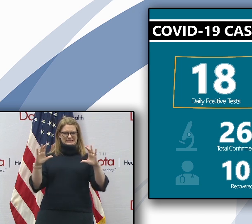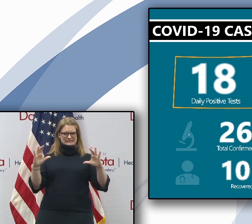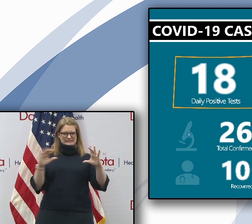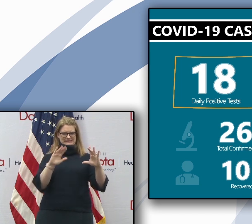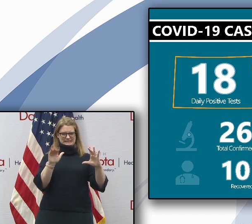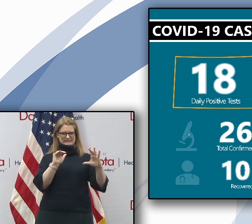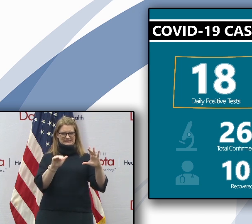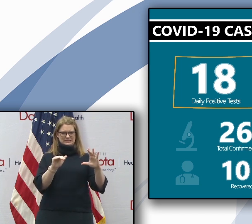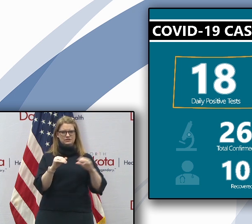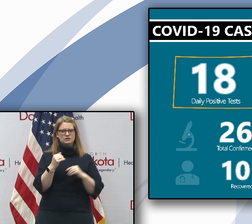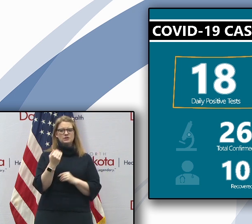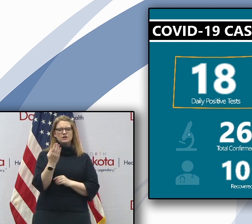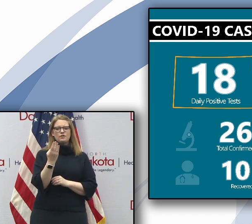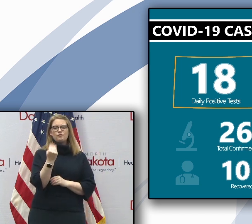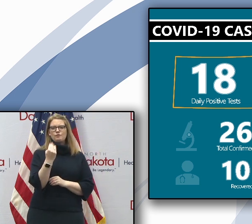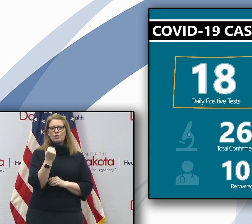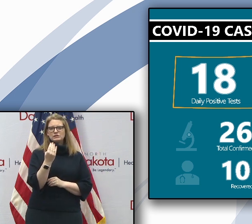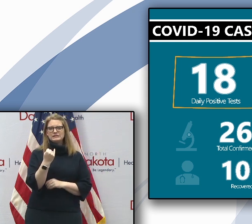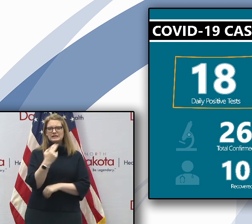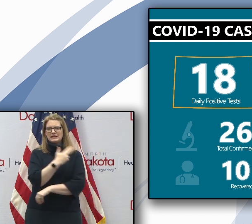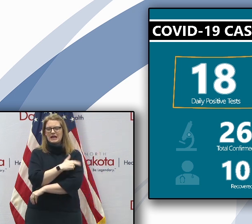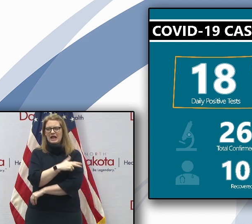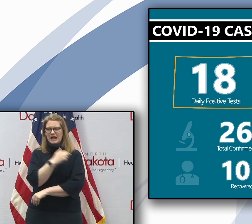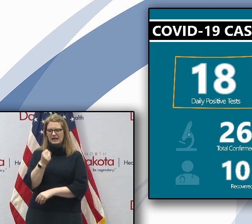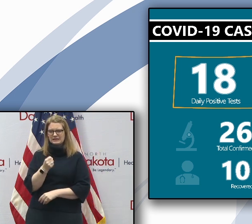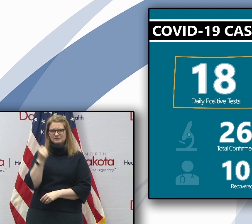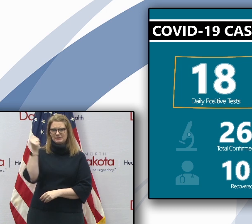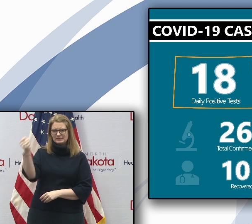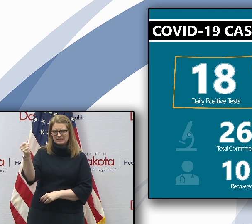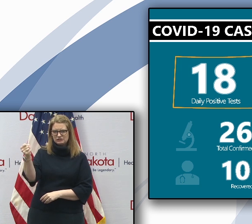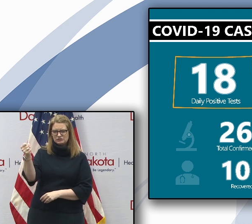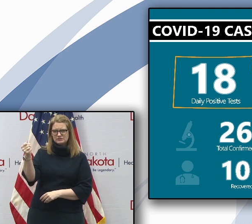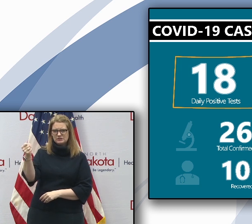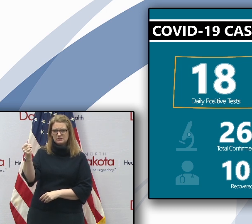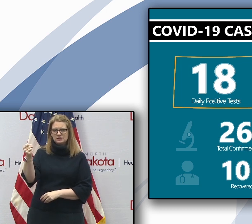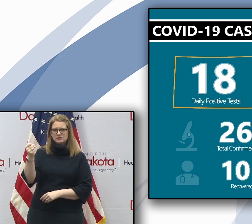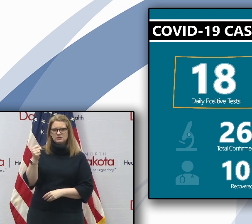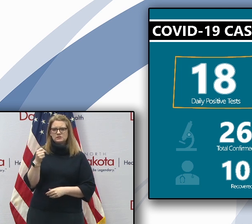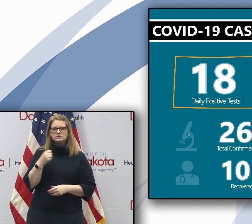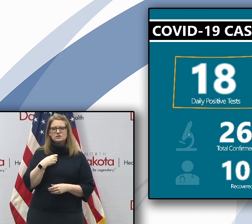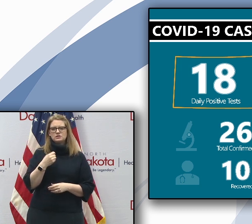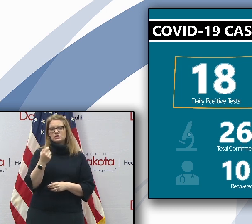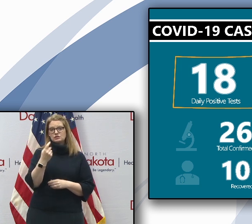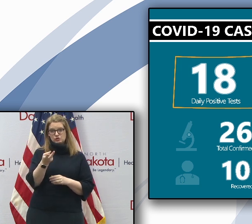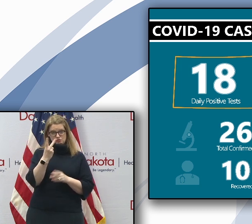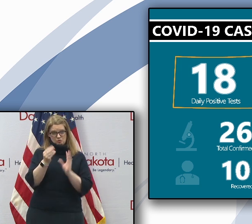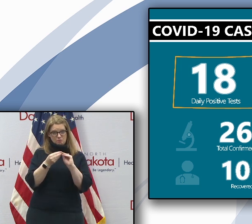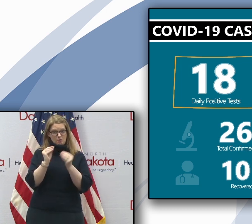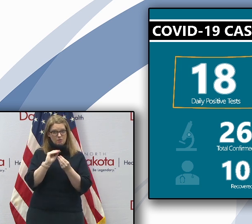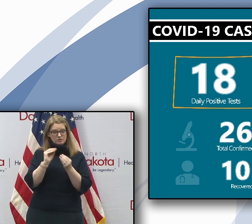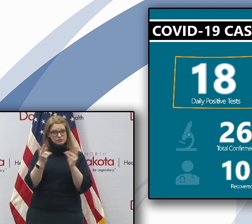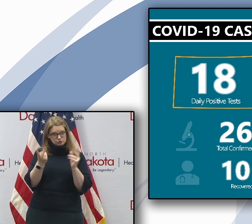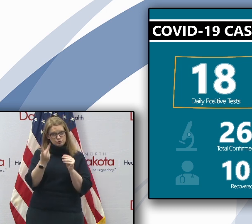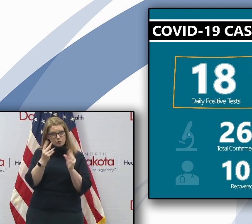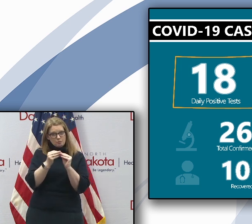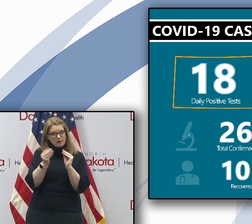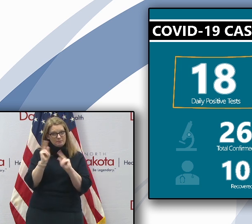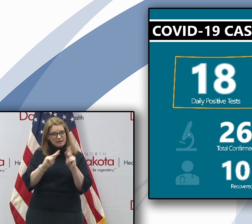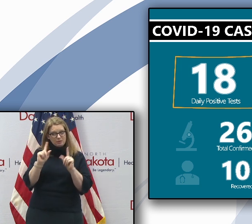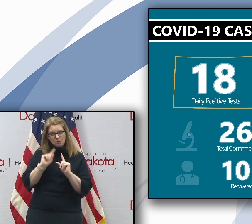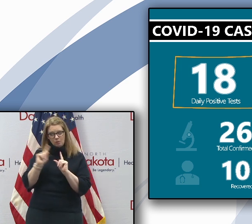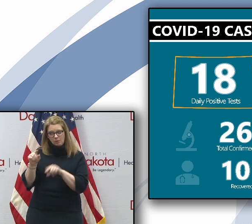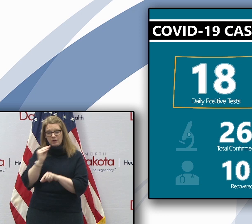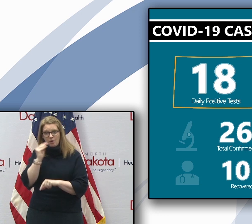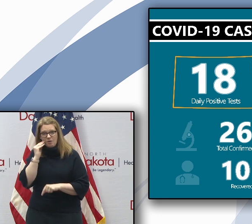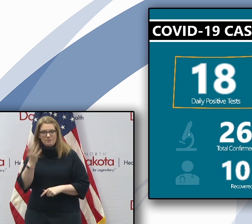which is 14 hospitalizations. This is the net. So there's two more discharges. So with the good news is two